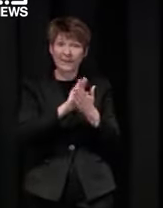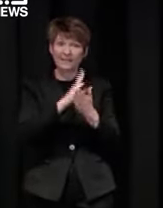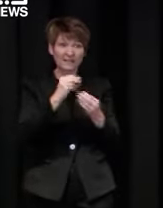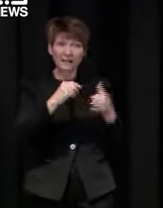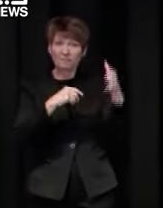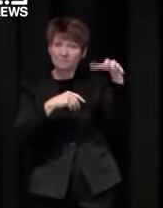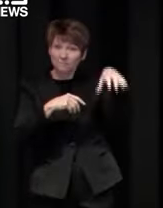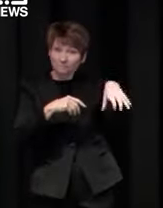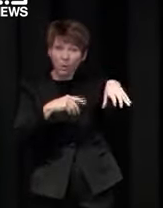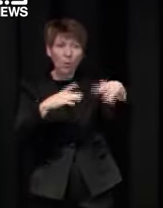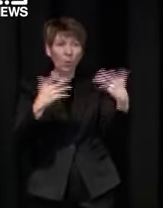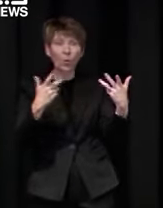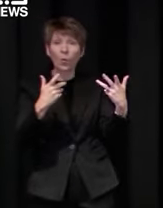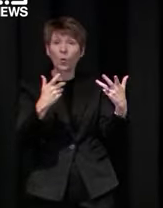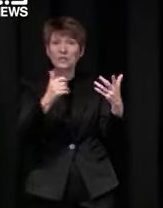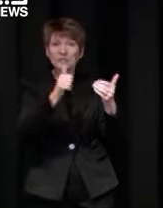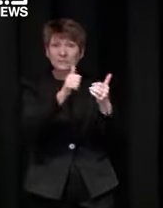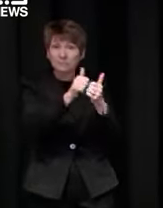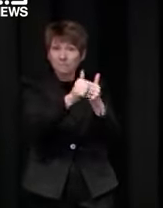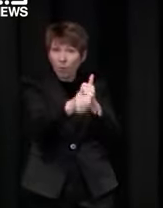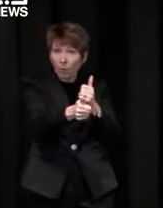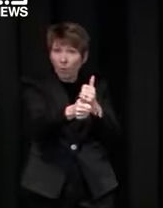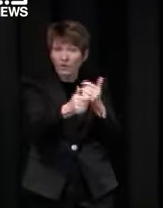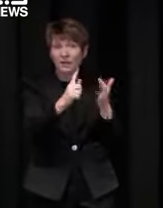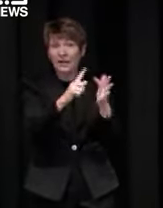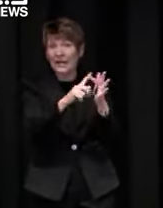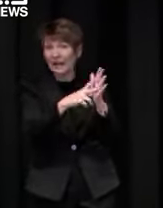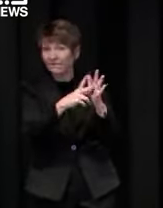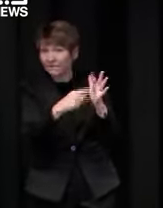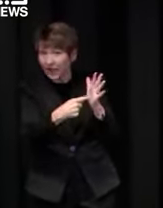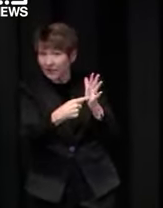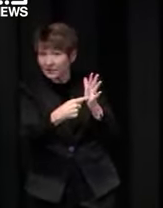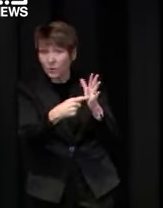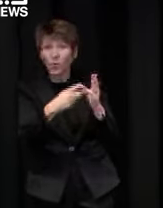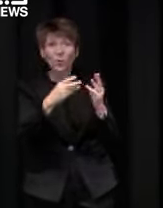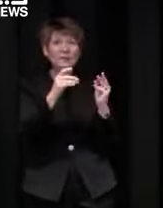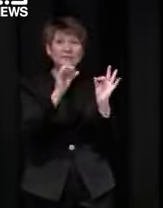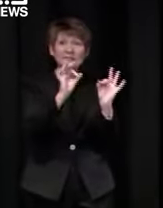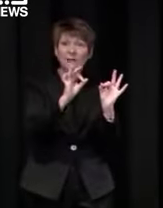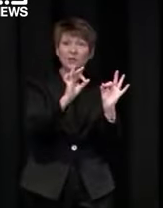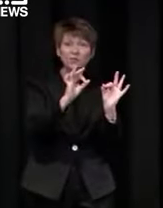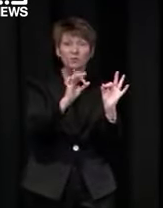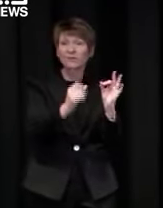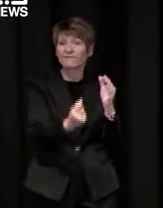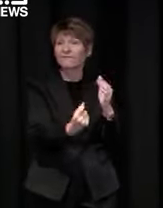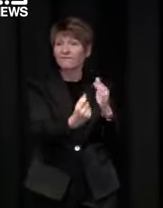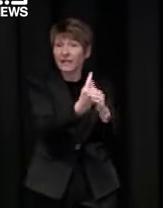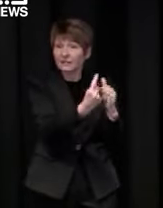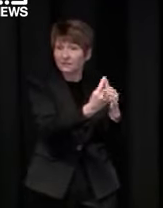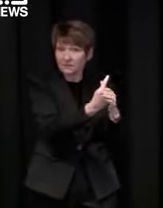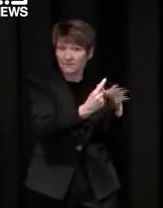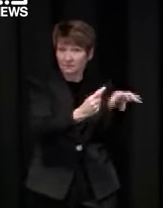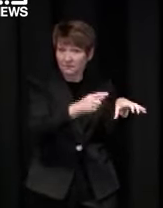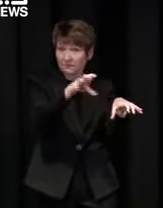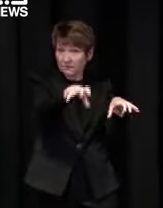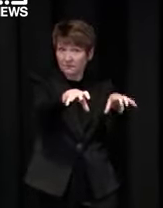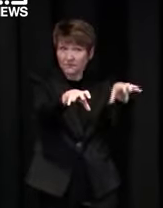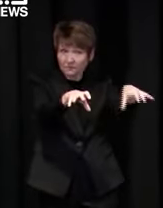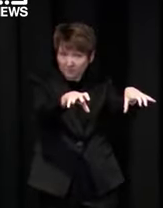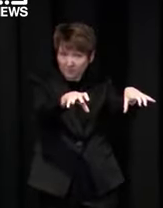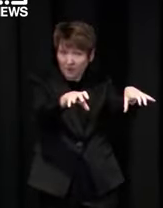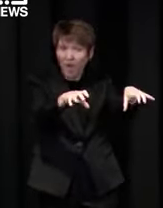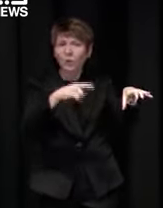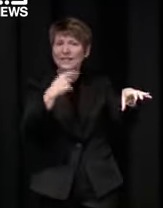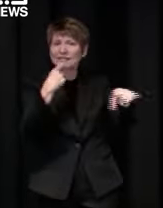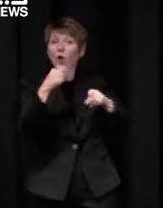and locations which we nominate as trial sites they'll be able to operate at that 70%